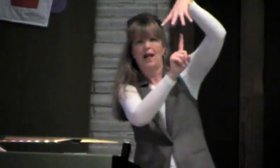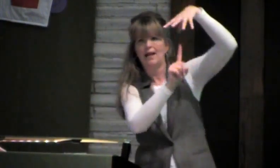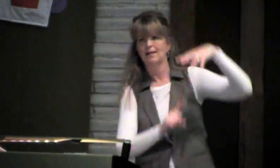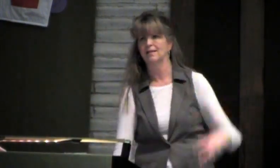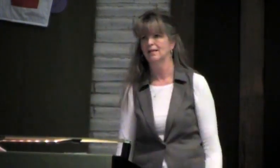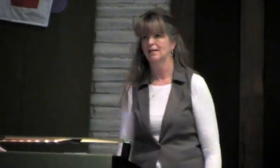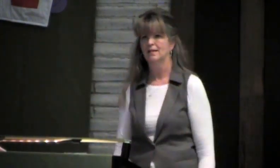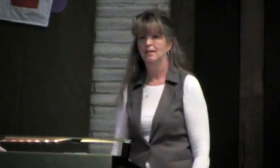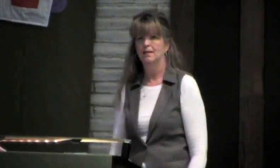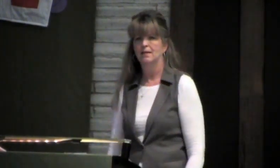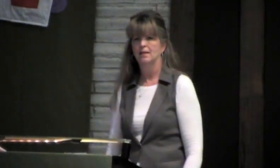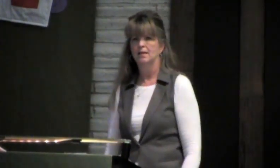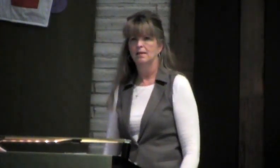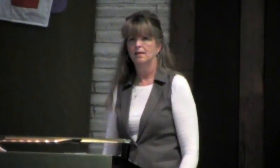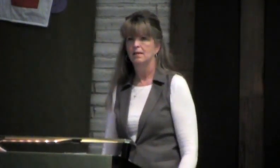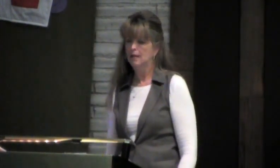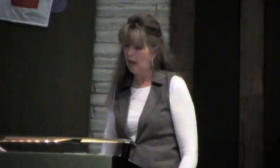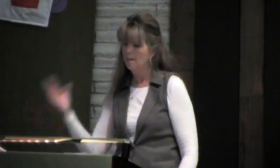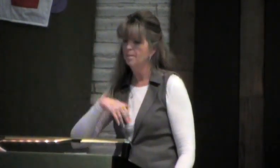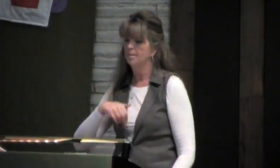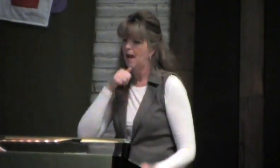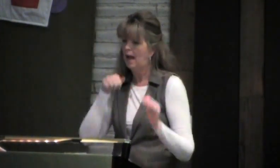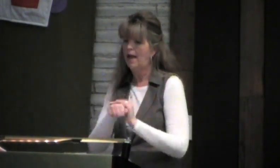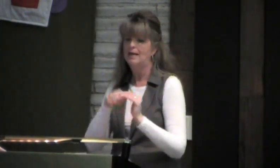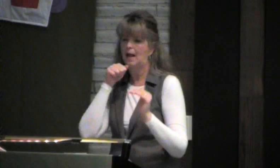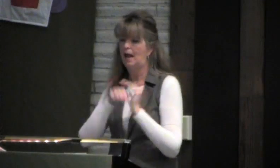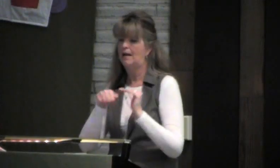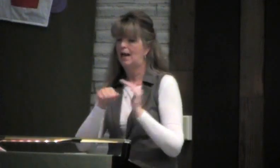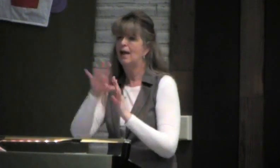Invite them to come out of that darkness and come into the light.